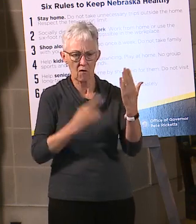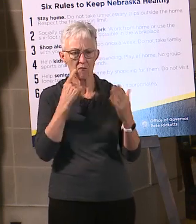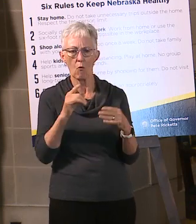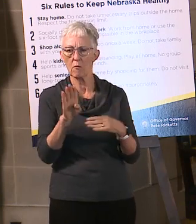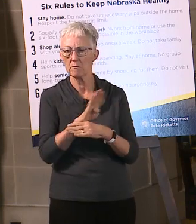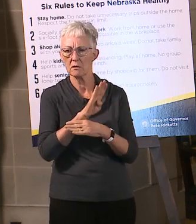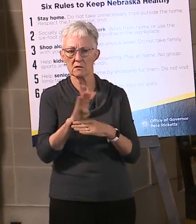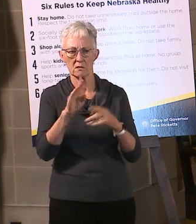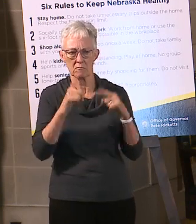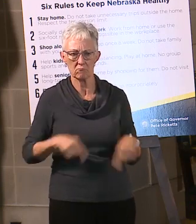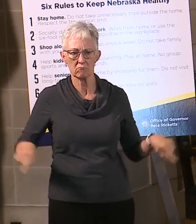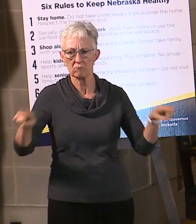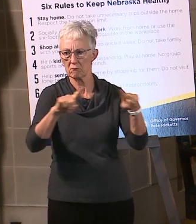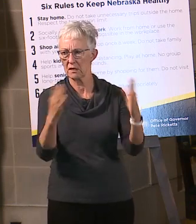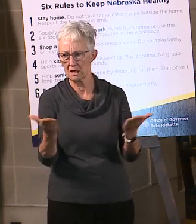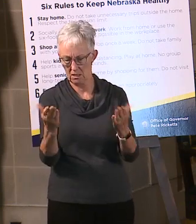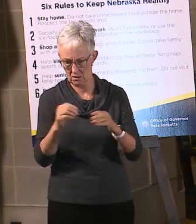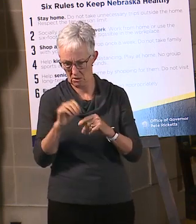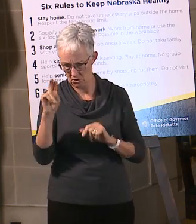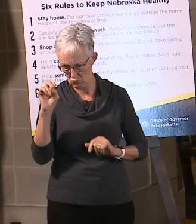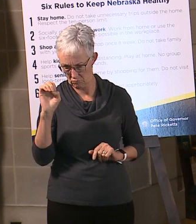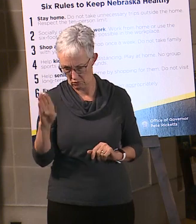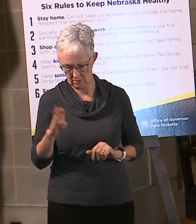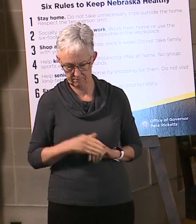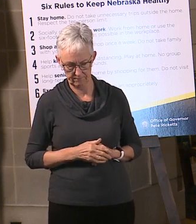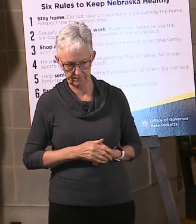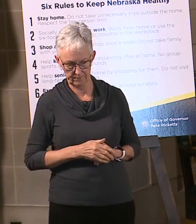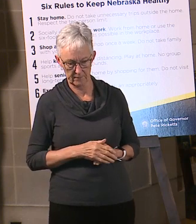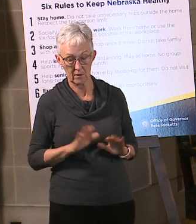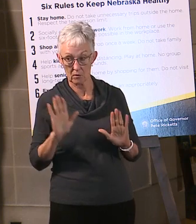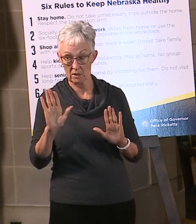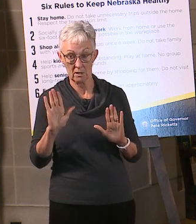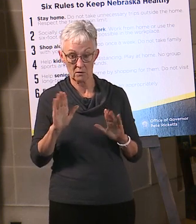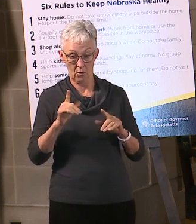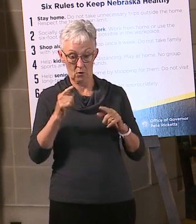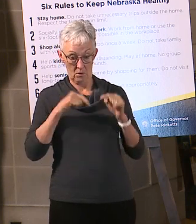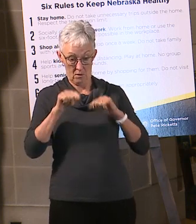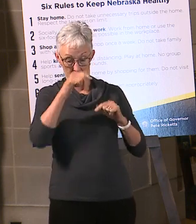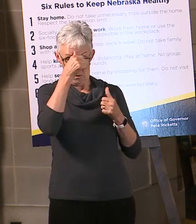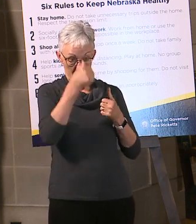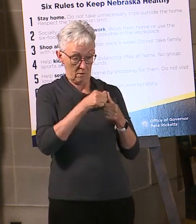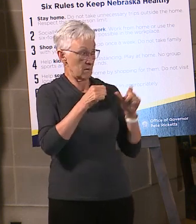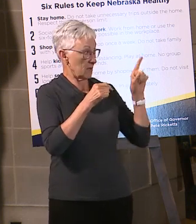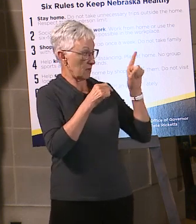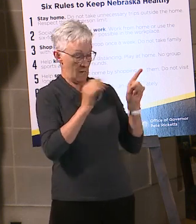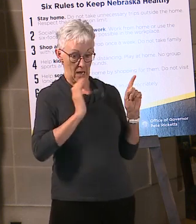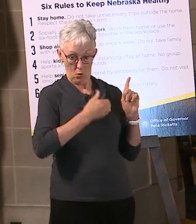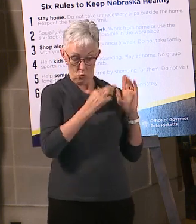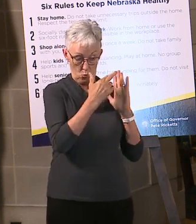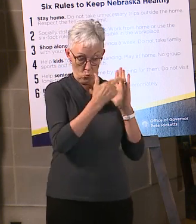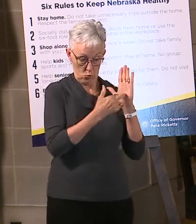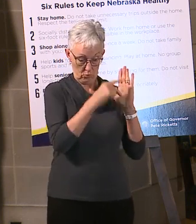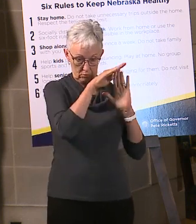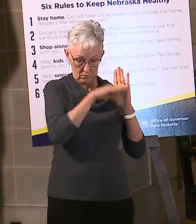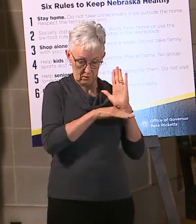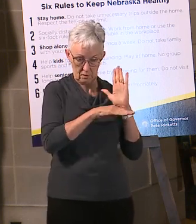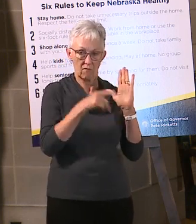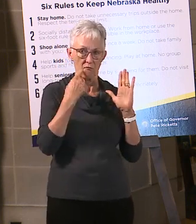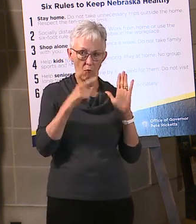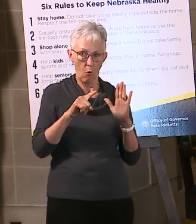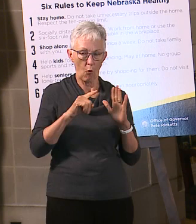in place to preserve that hospital system, that healthcare system that I mentioned. But it's had tough